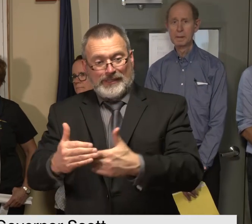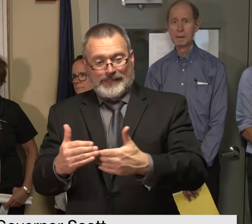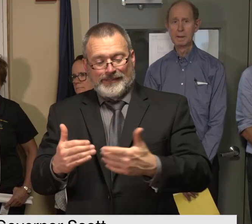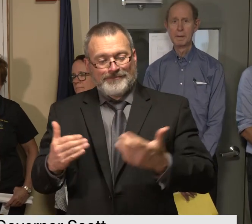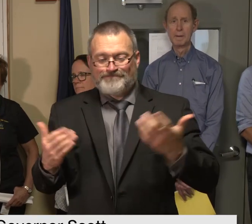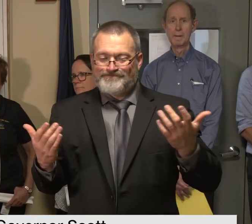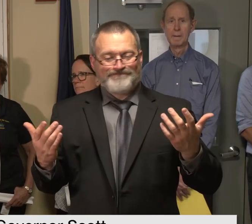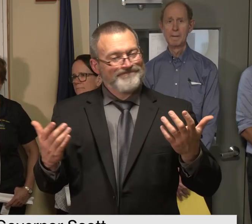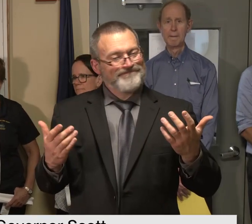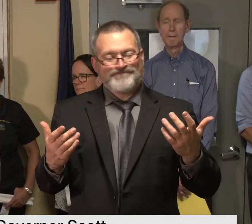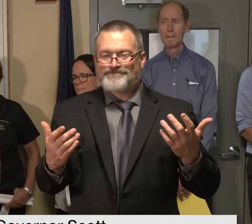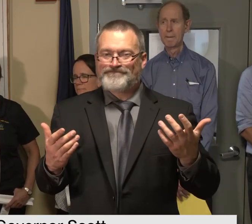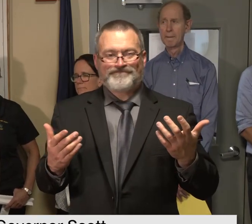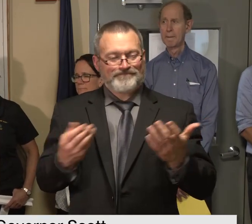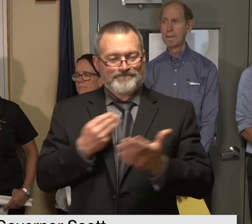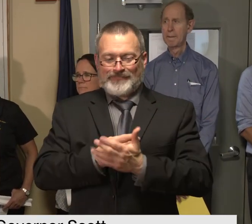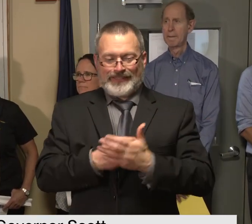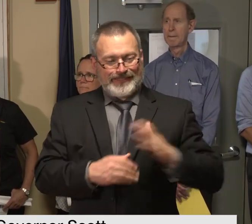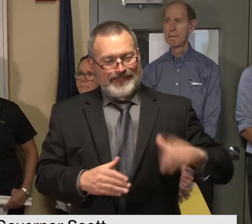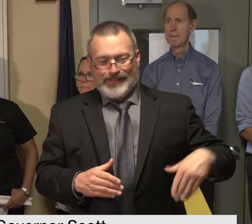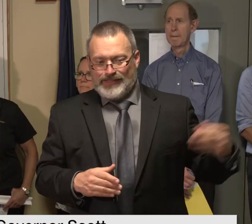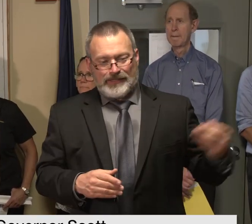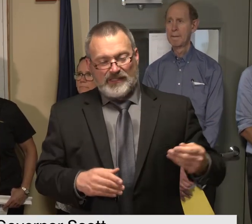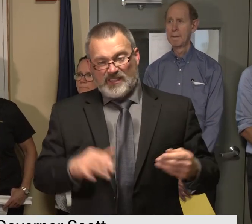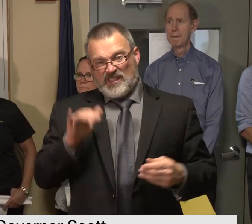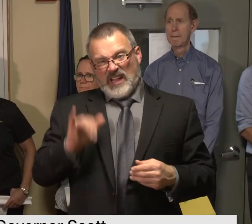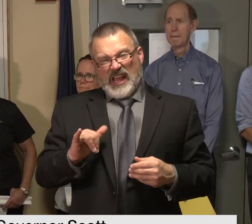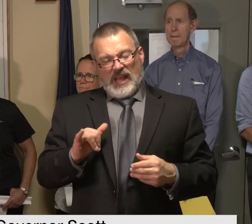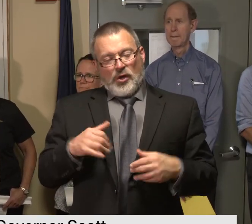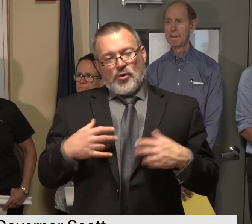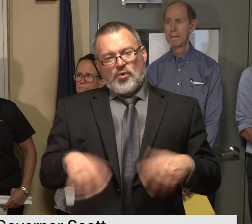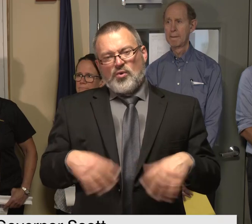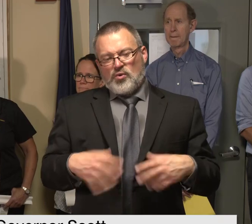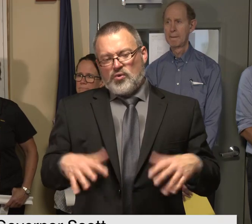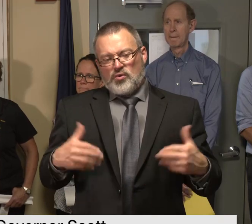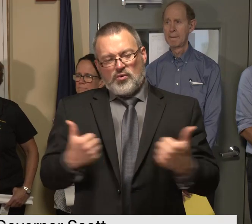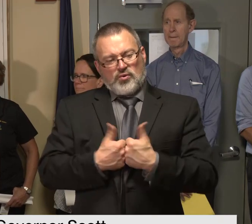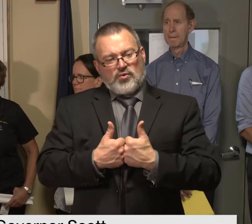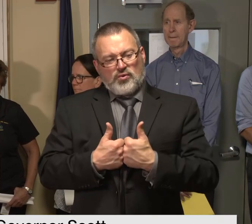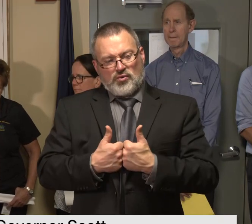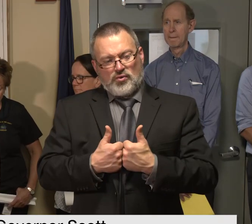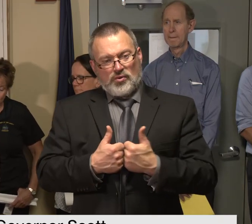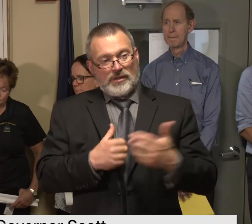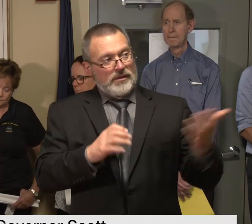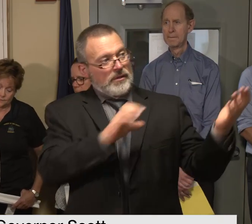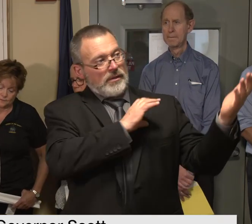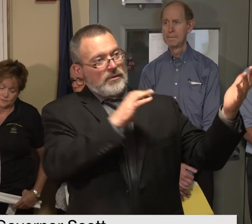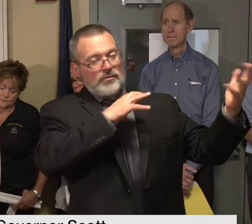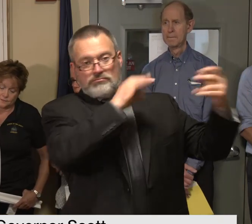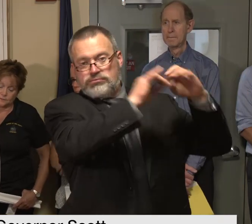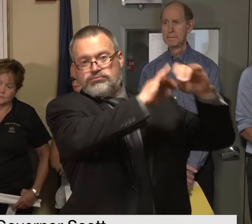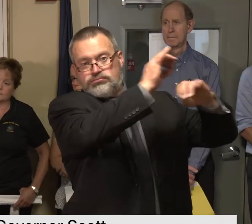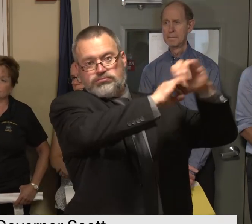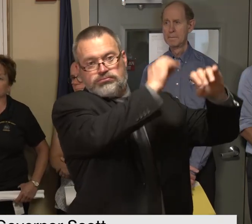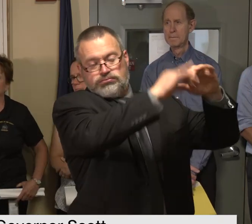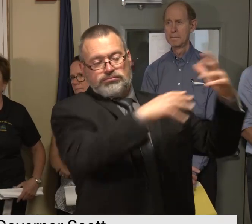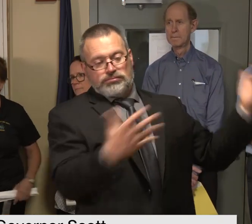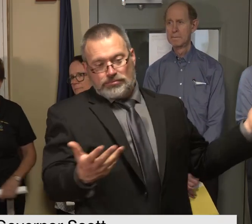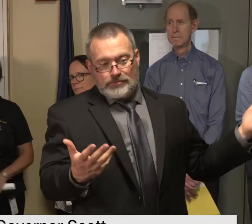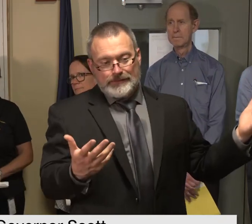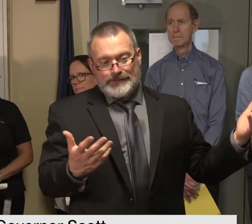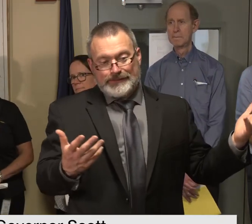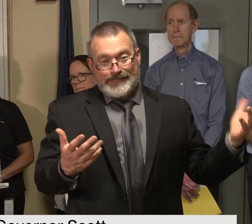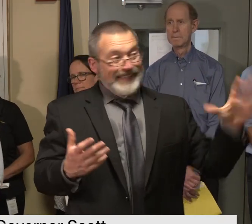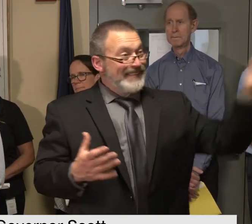it's uh it's difficult especially with getting anything done in congress at this point in time and having the money appropriated